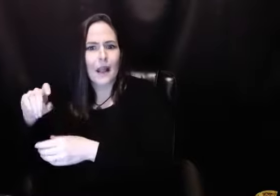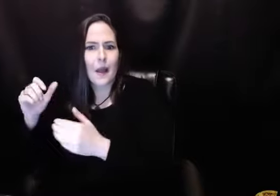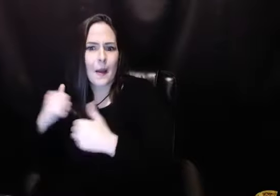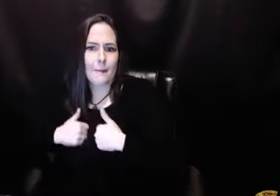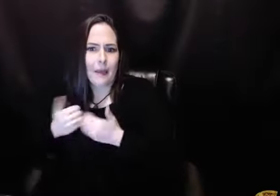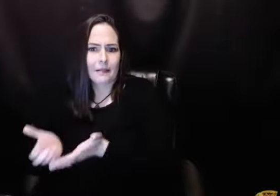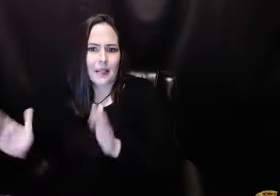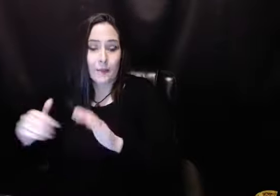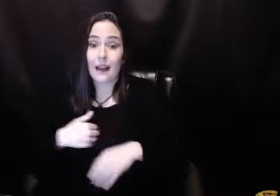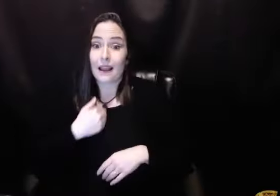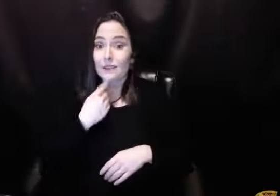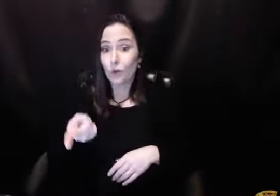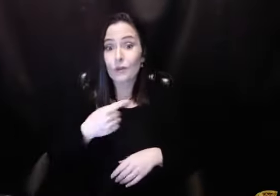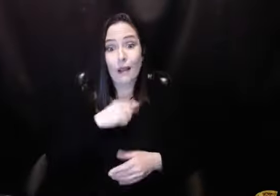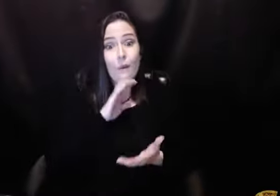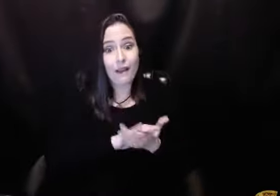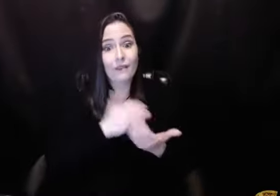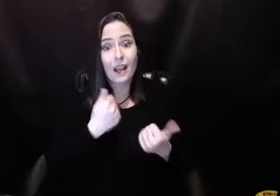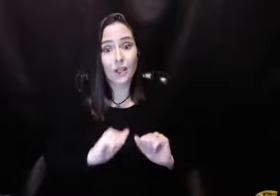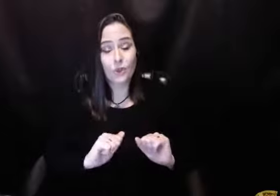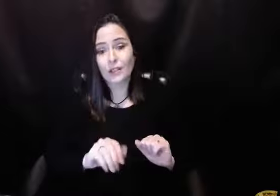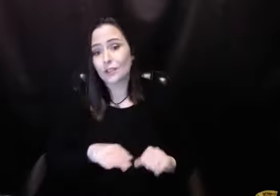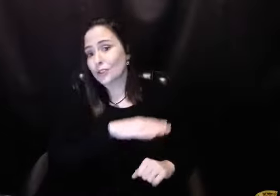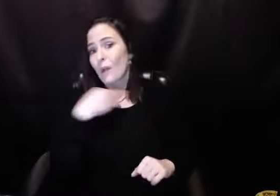And I said, well, you know, I tried to chop up my wife's head with a hatchet on a camping trip.